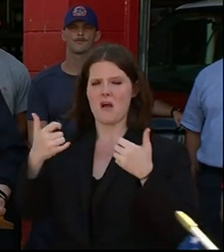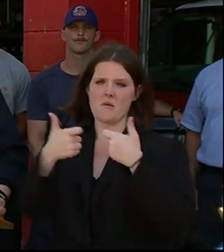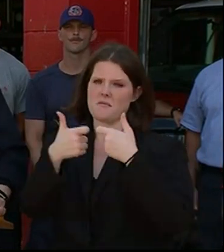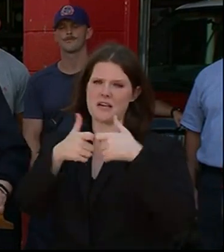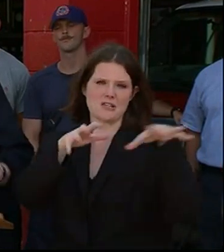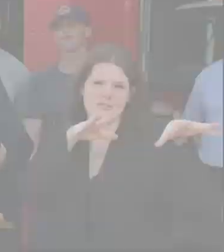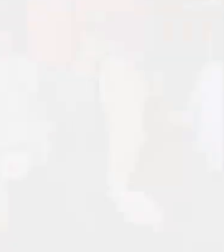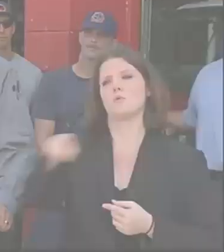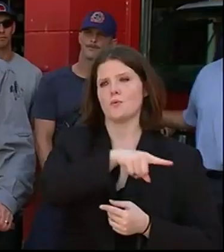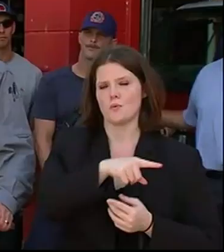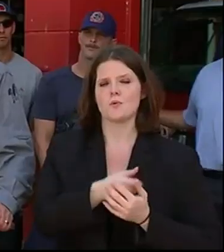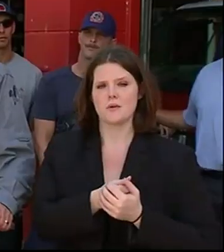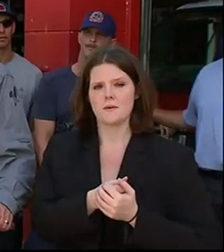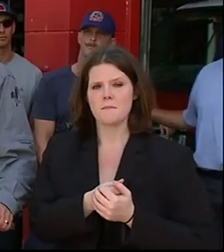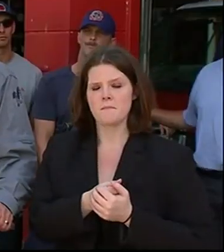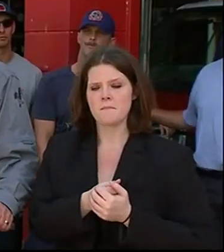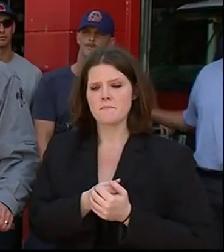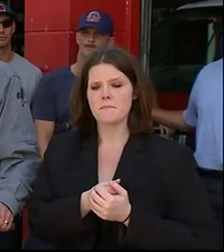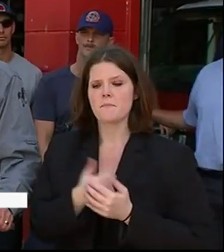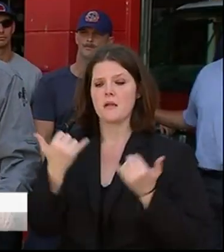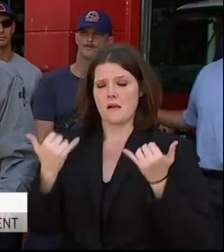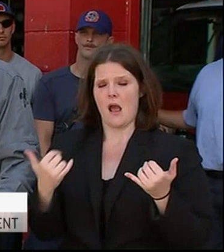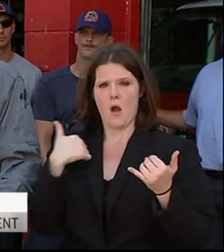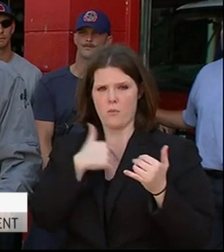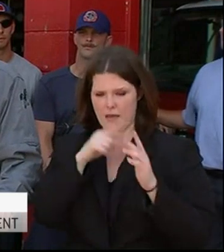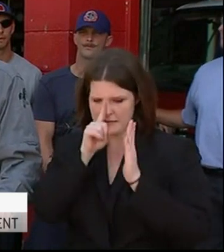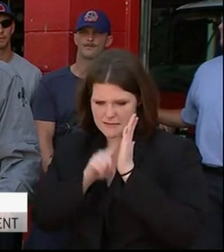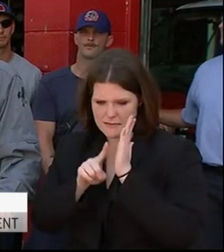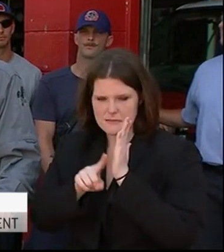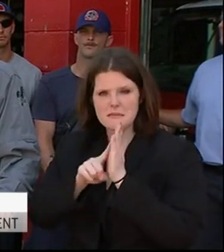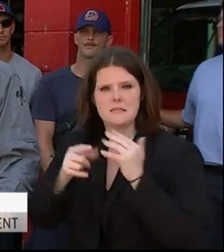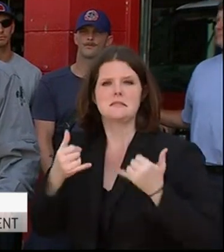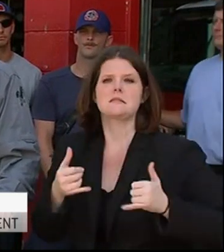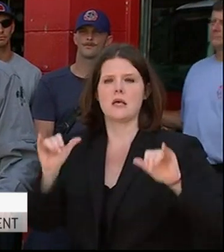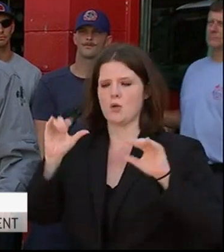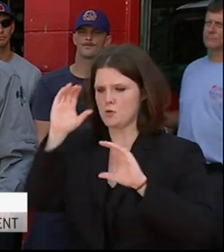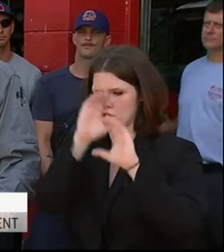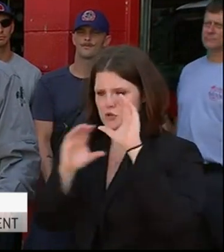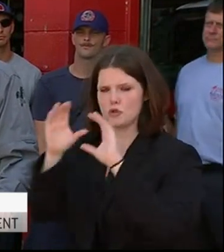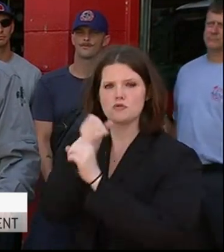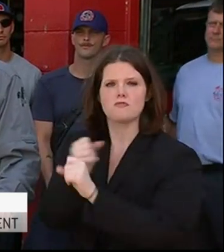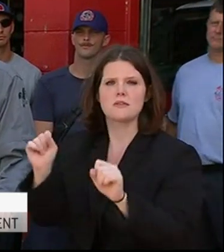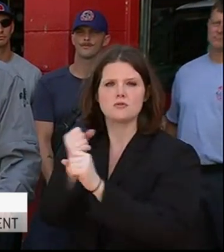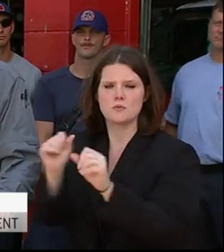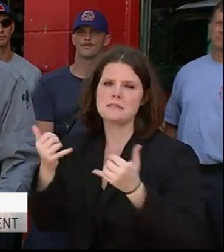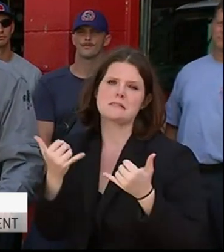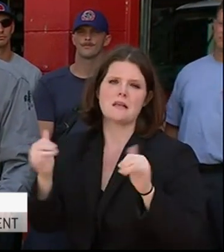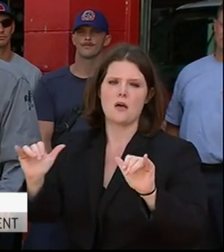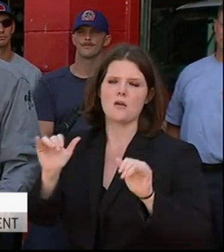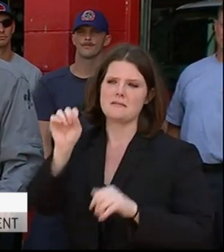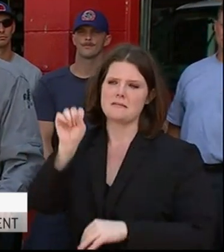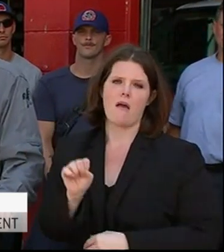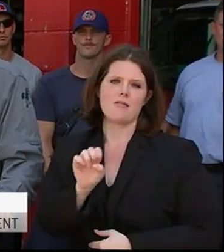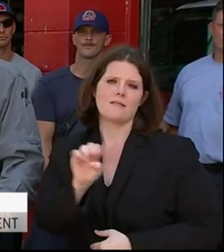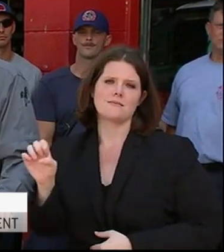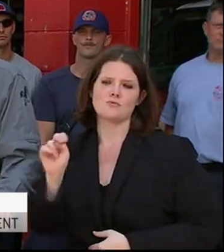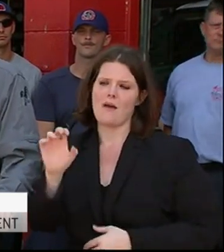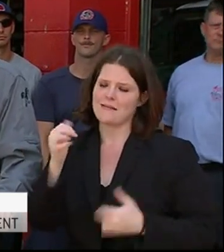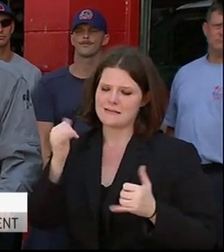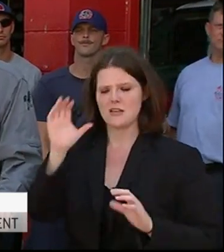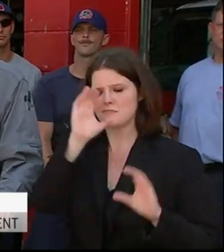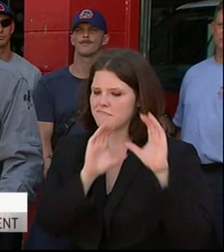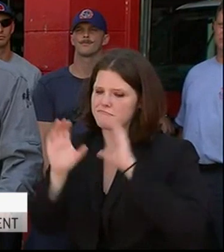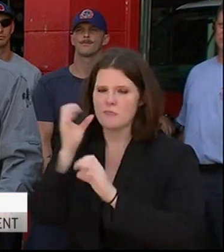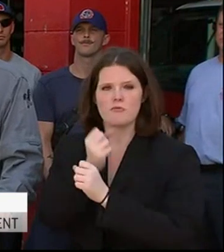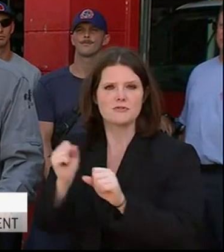without power. We are conducting widespread still search and rescue operations in southeastern North Carolina